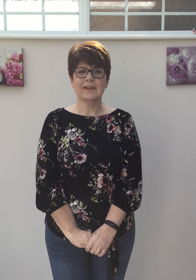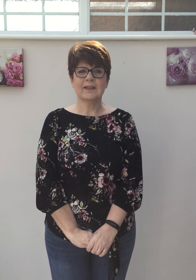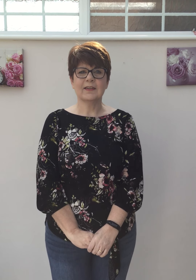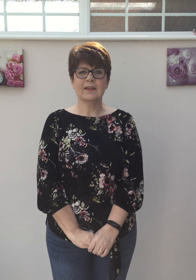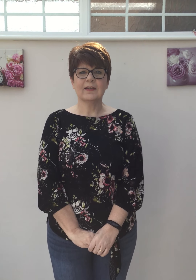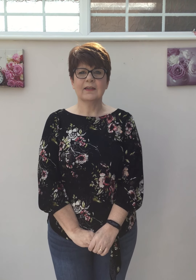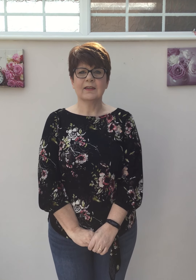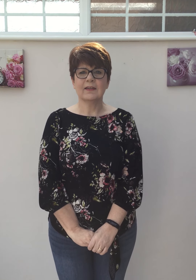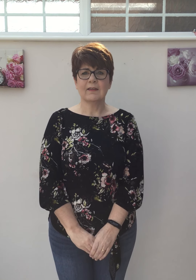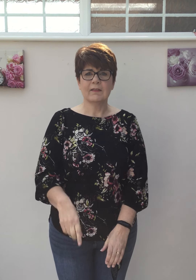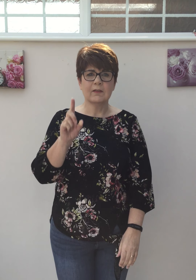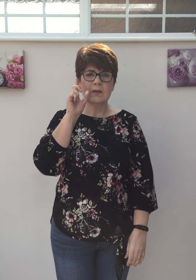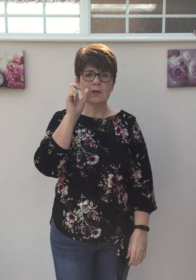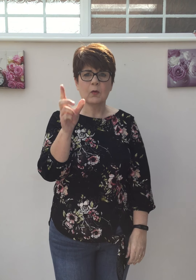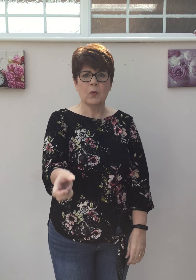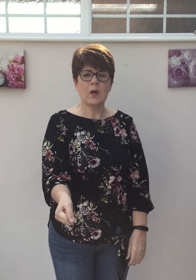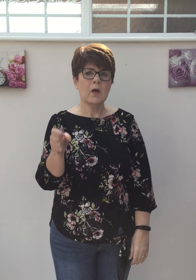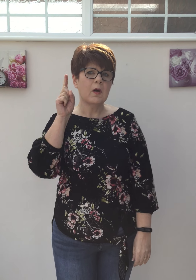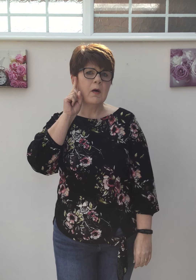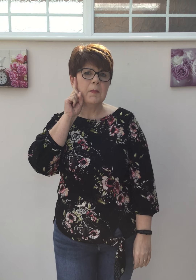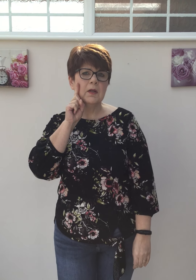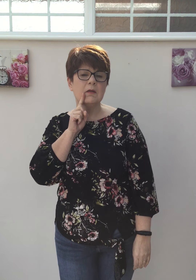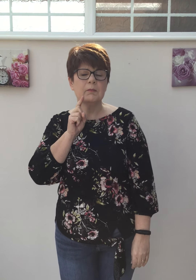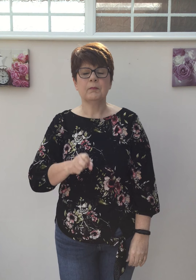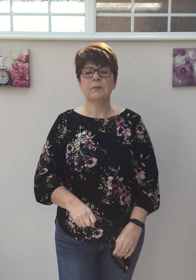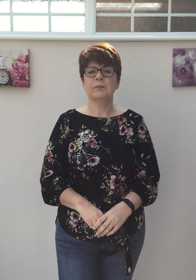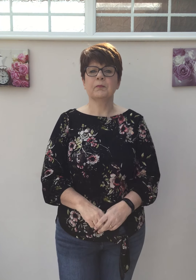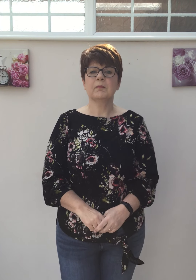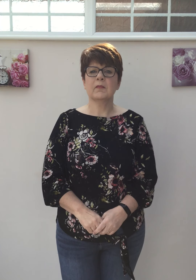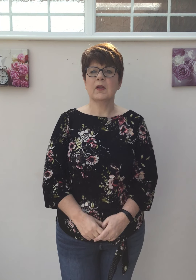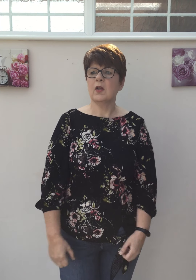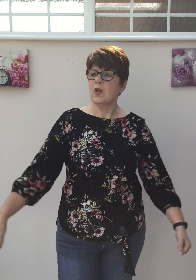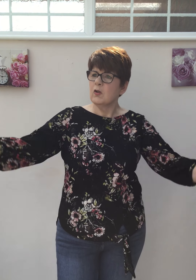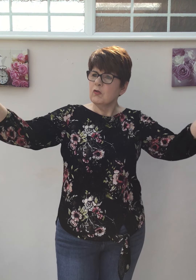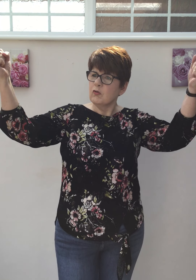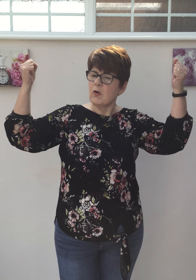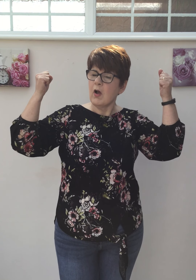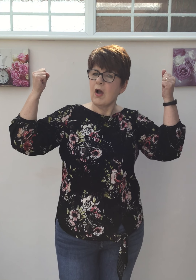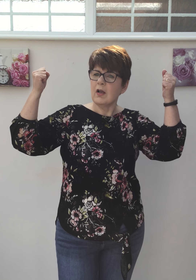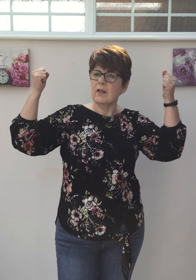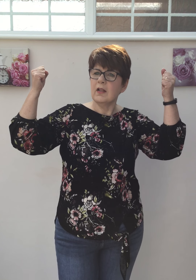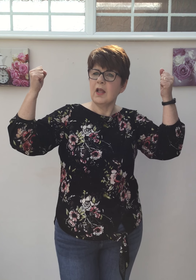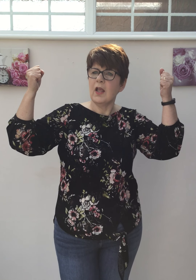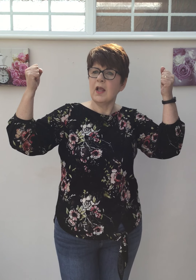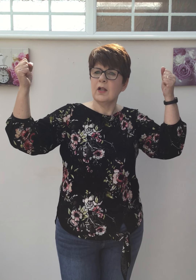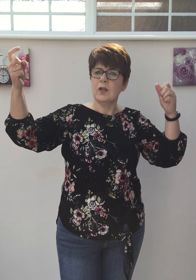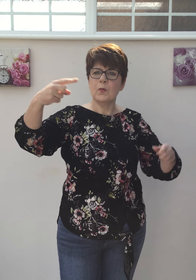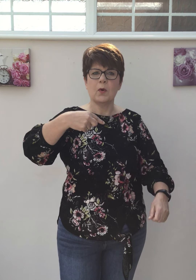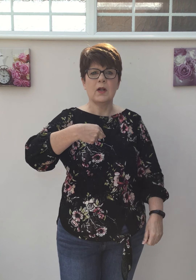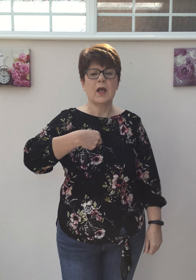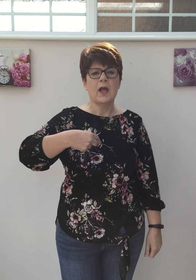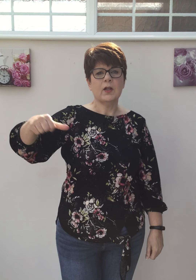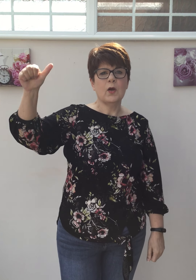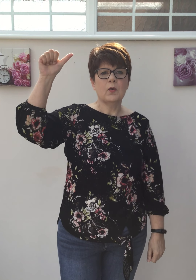Well, I found a woman She's longer than anyone I know